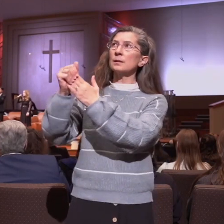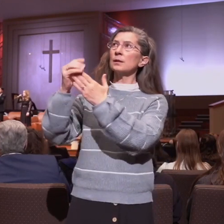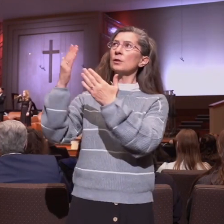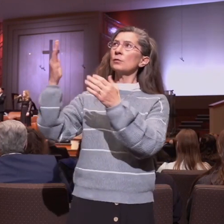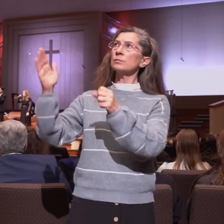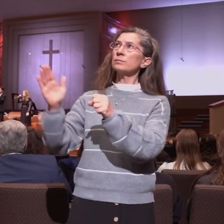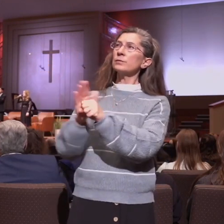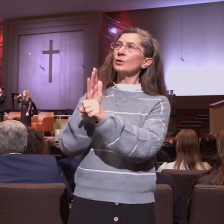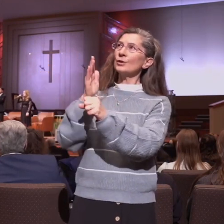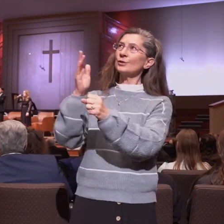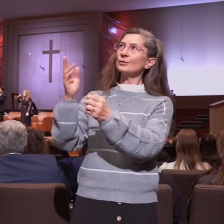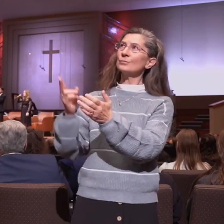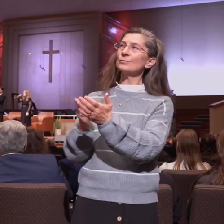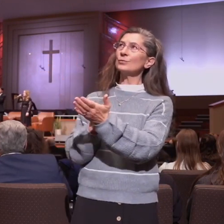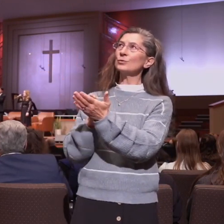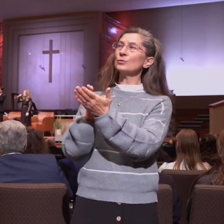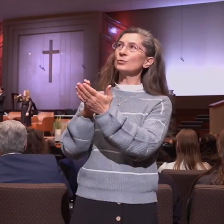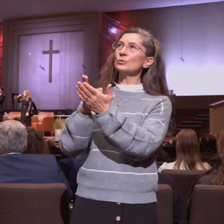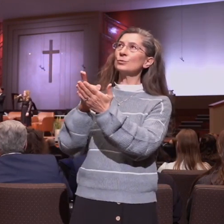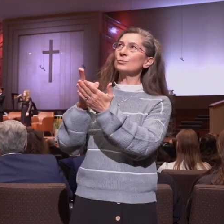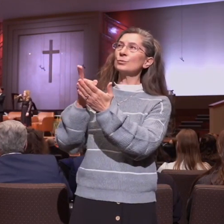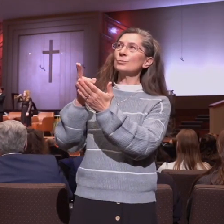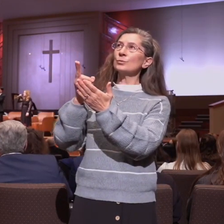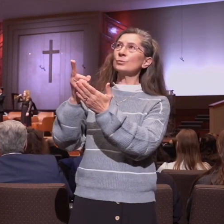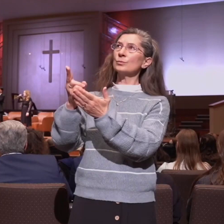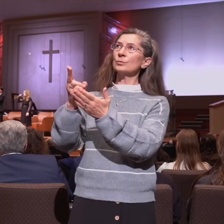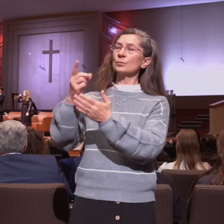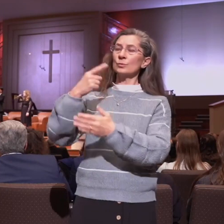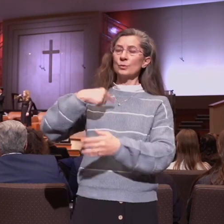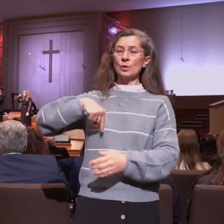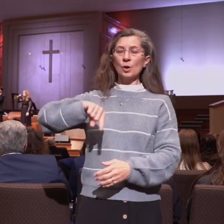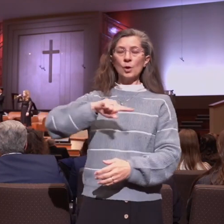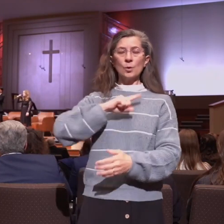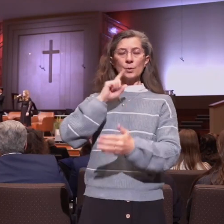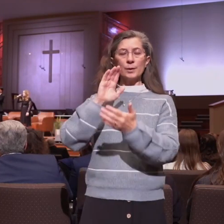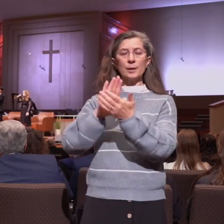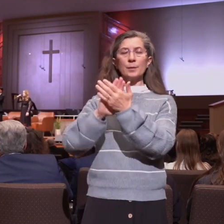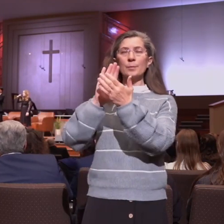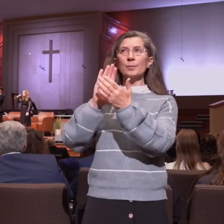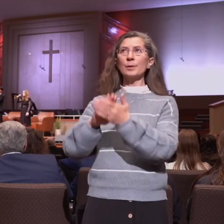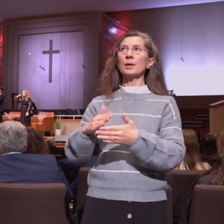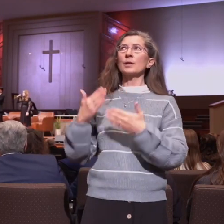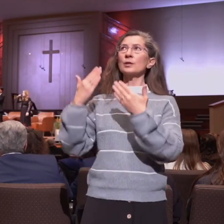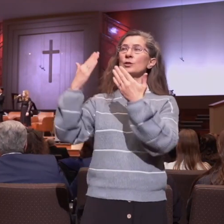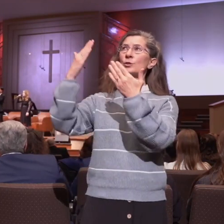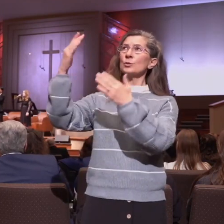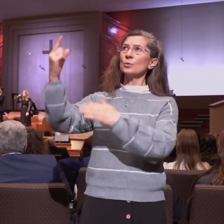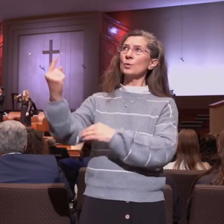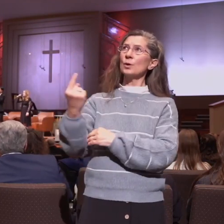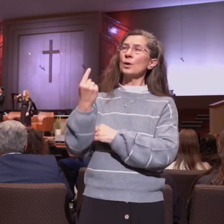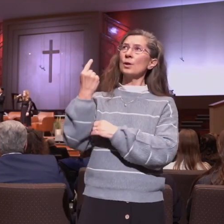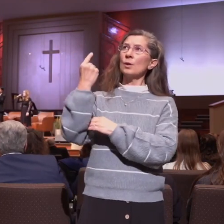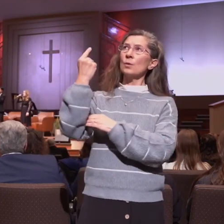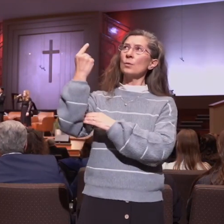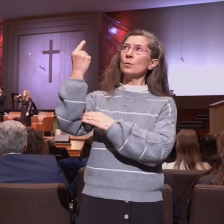Is our praise something more than just a song? We praise